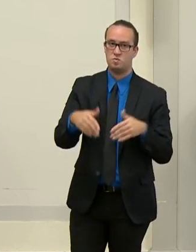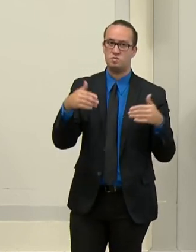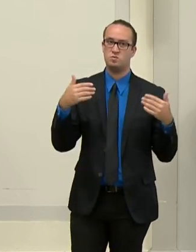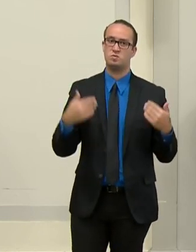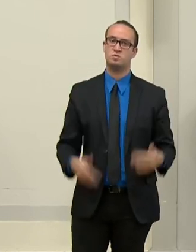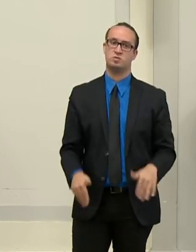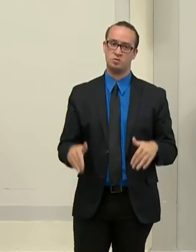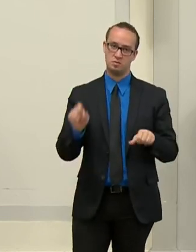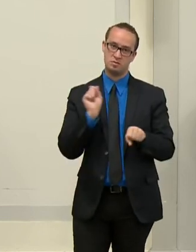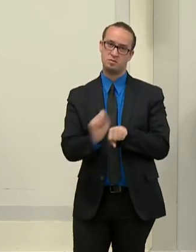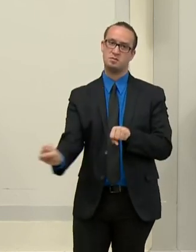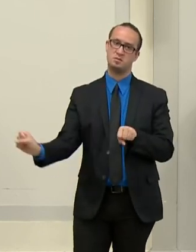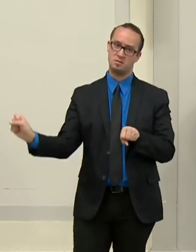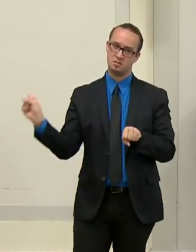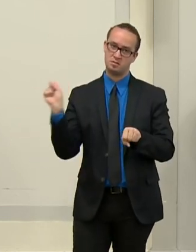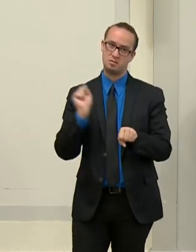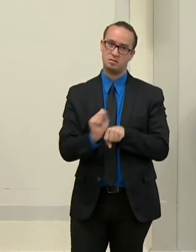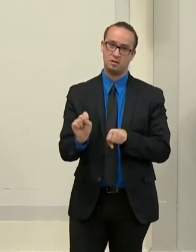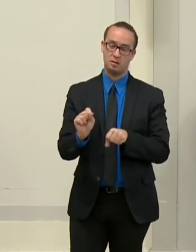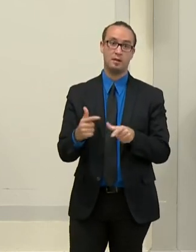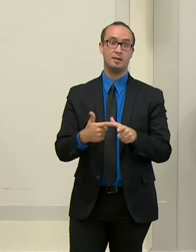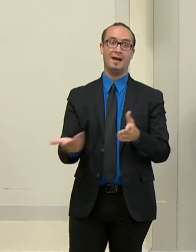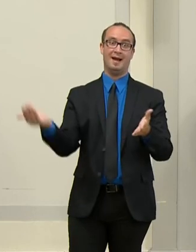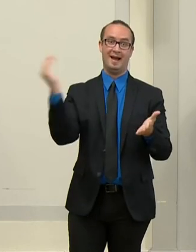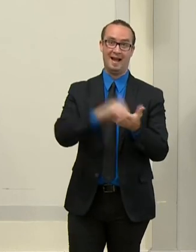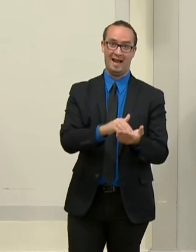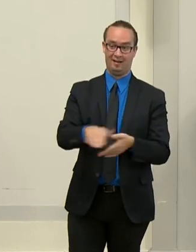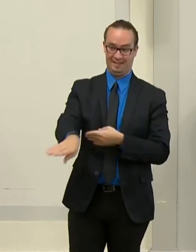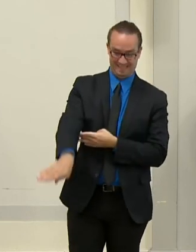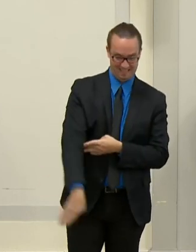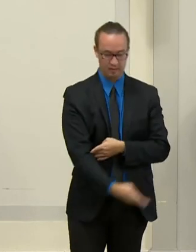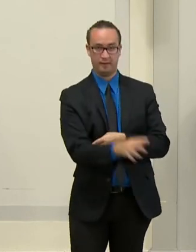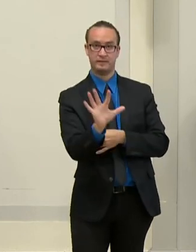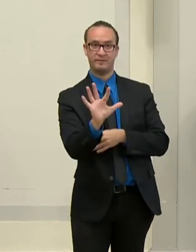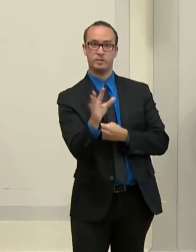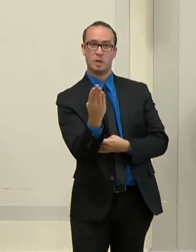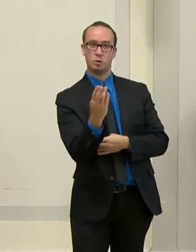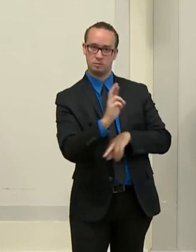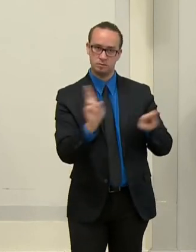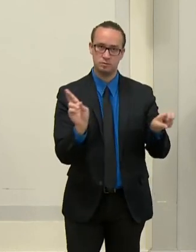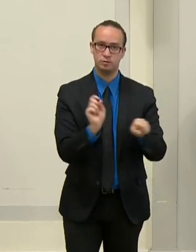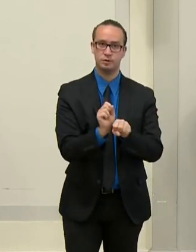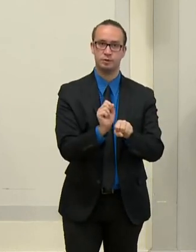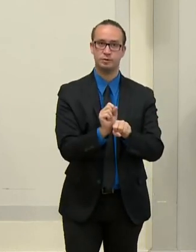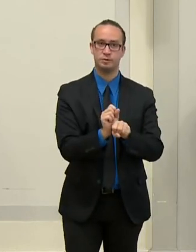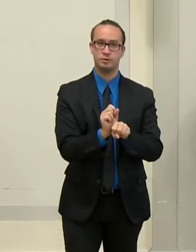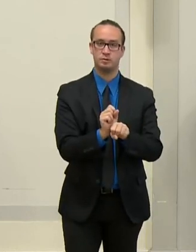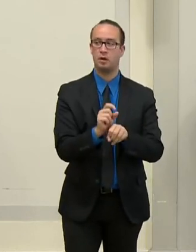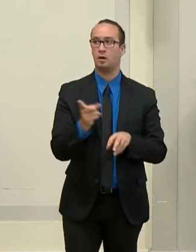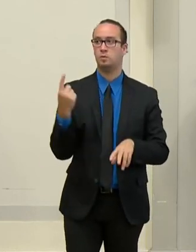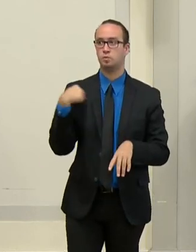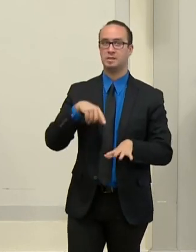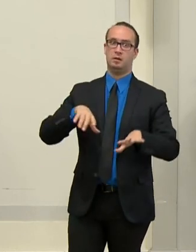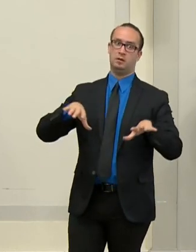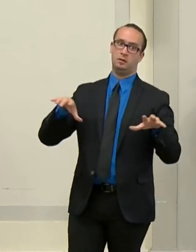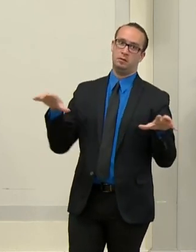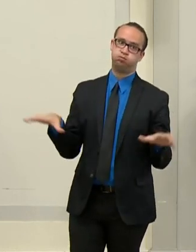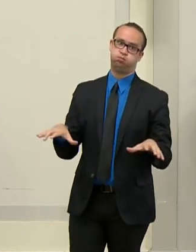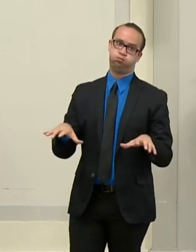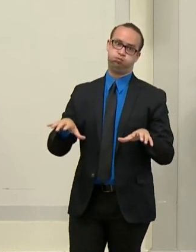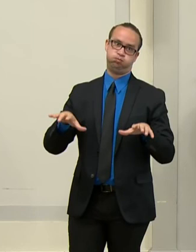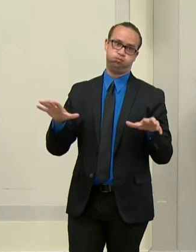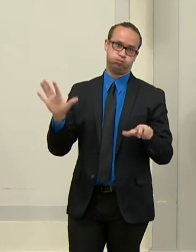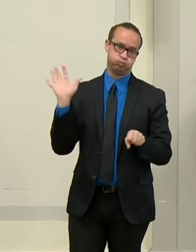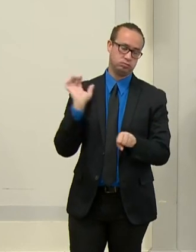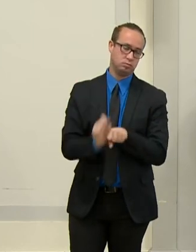morning 5 36 o'clock. So we're working as hard as we can with the resources that we have to make the city a cleaner